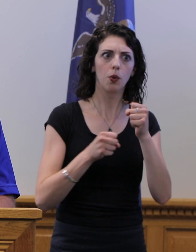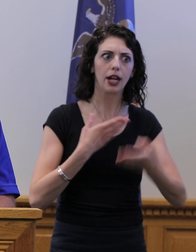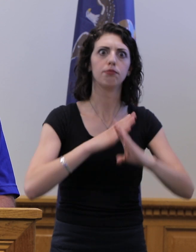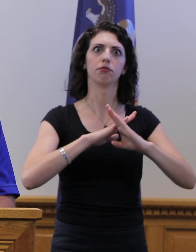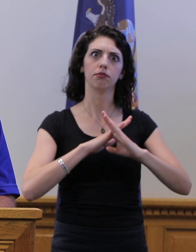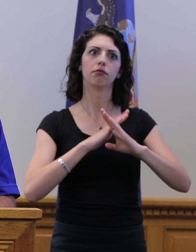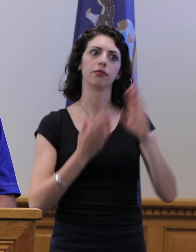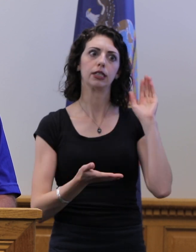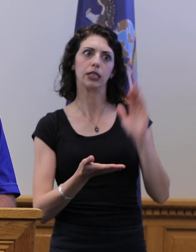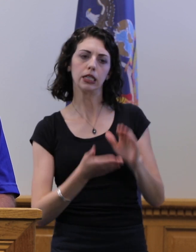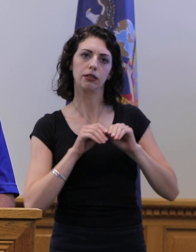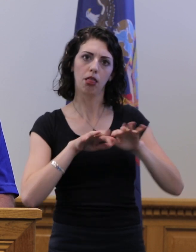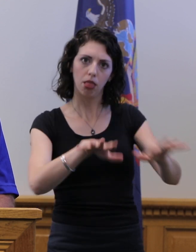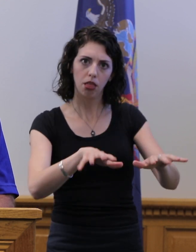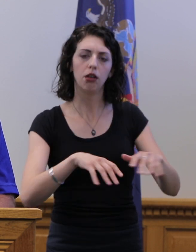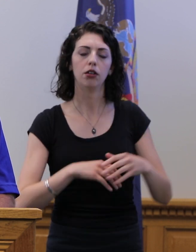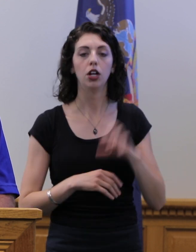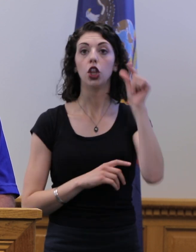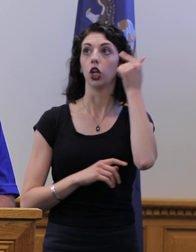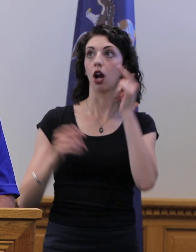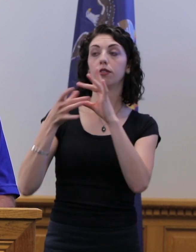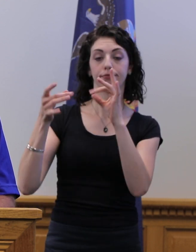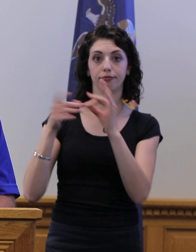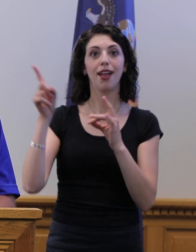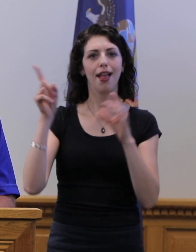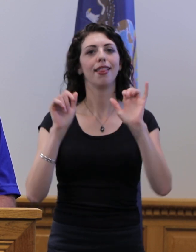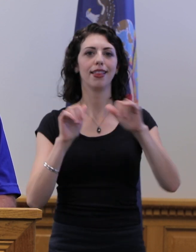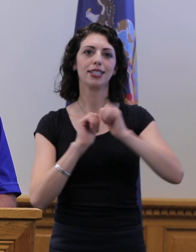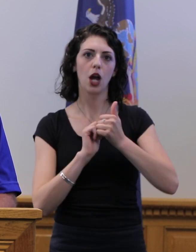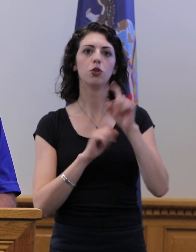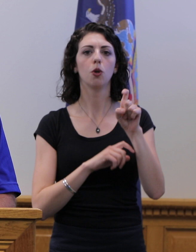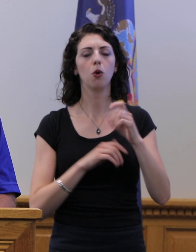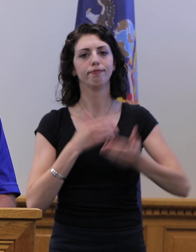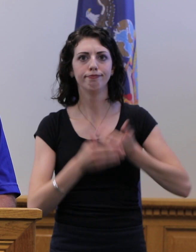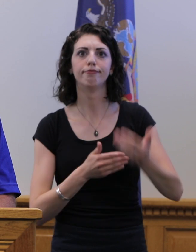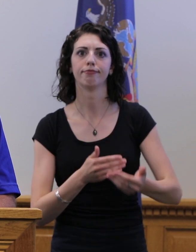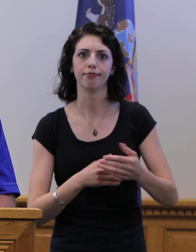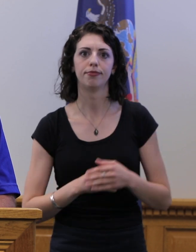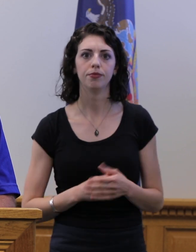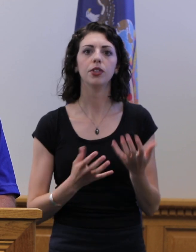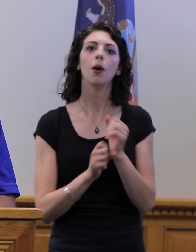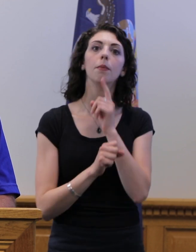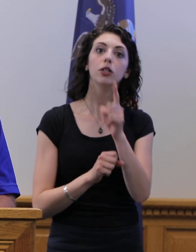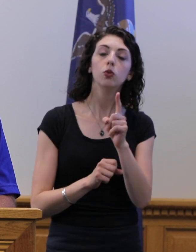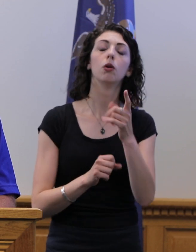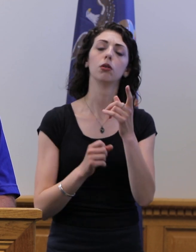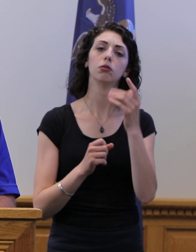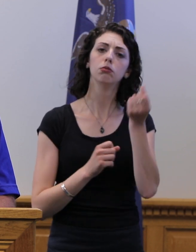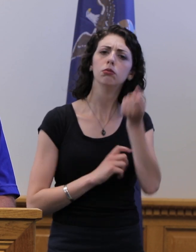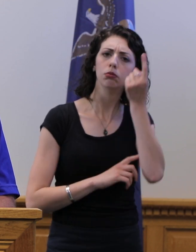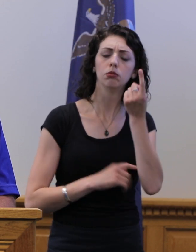cluster. As the Governor said, that's the way it's supposed to work. I want to assure you that the Health Department takes its